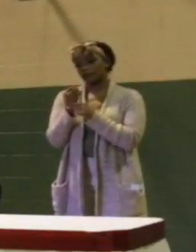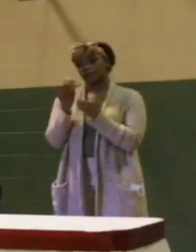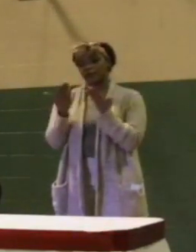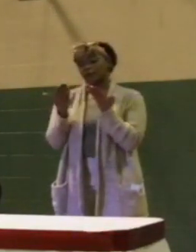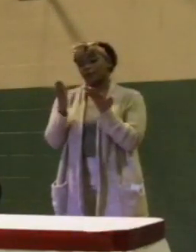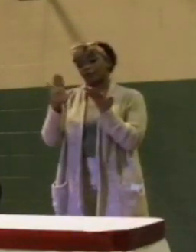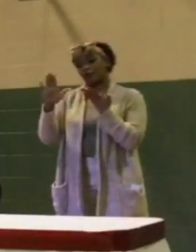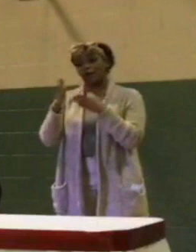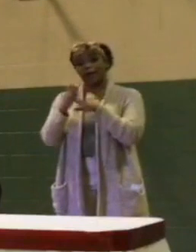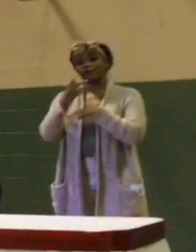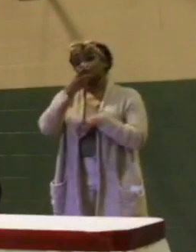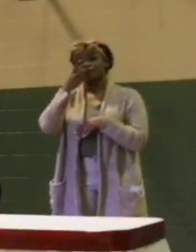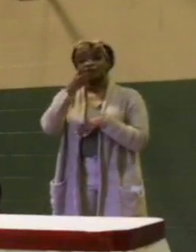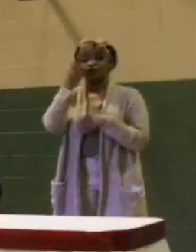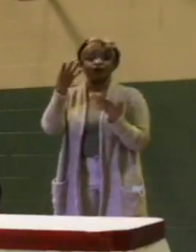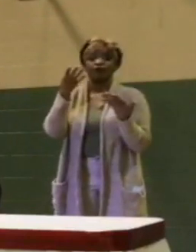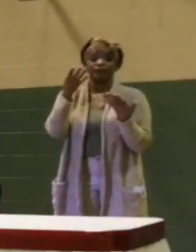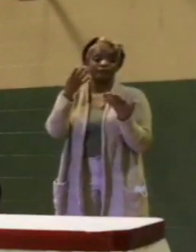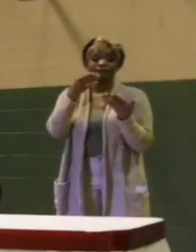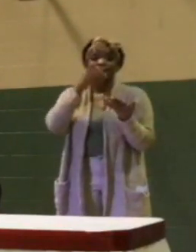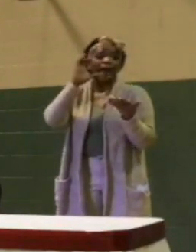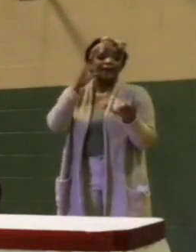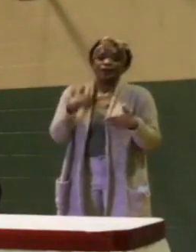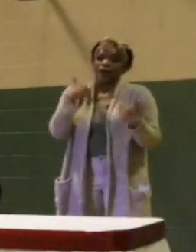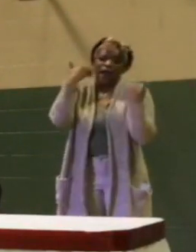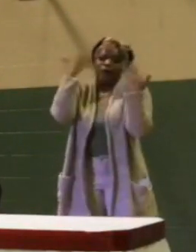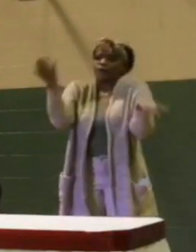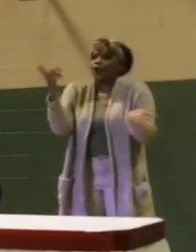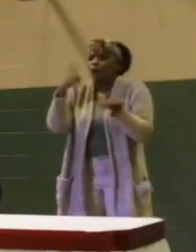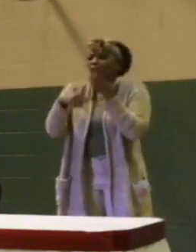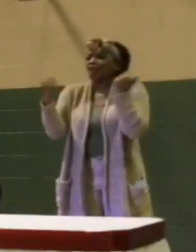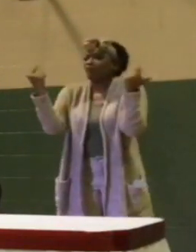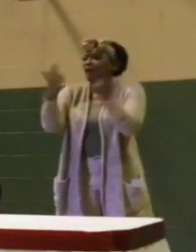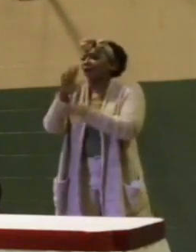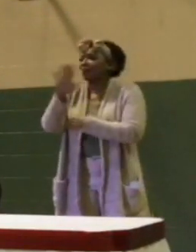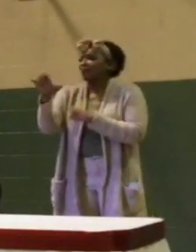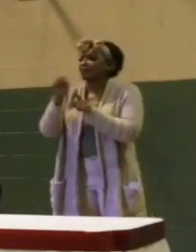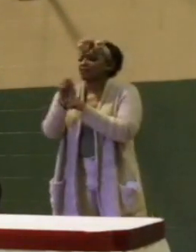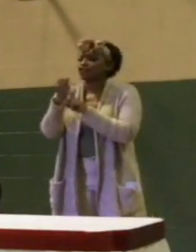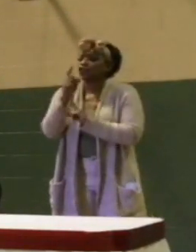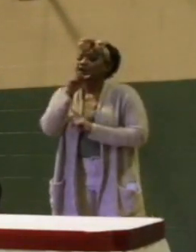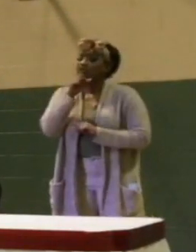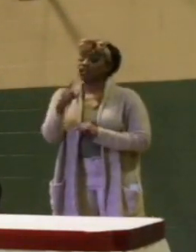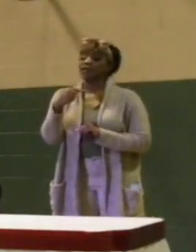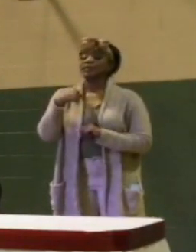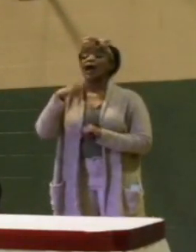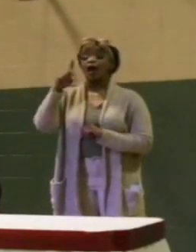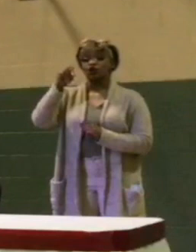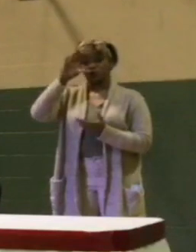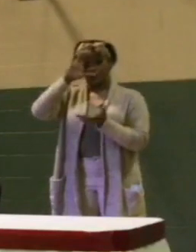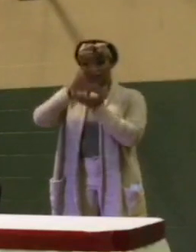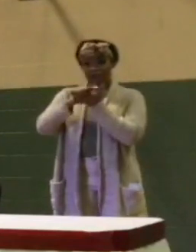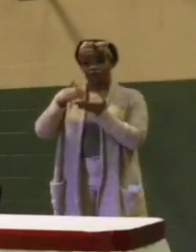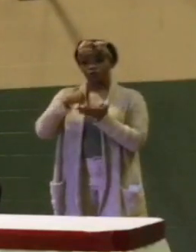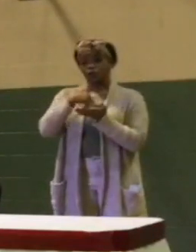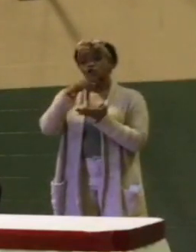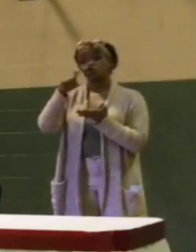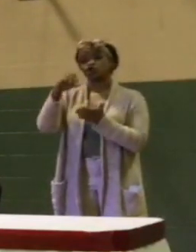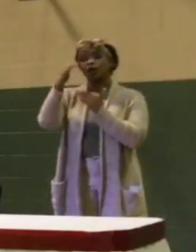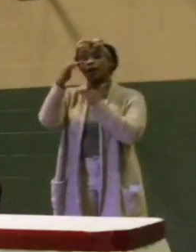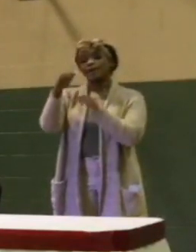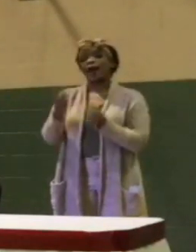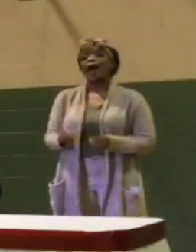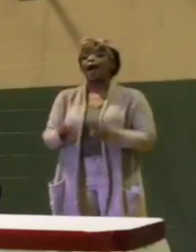after-dinner cocktail. I mean, we don't know what everybody's situation is. I do believe that we should limit the number of liquor